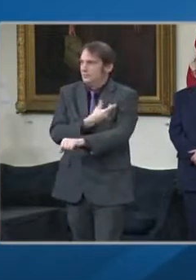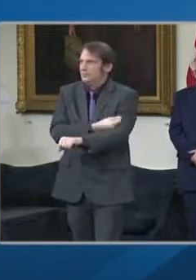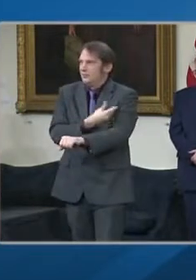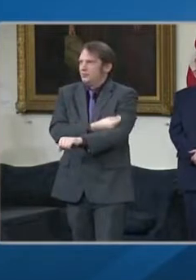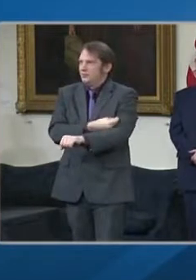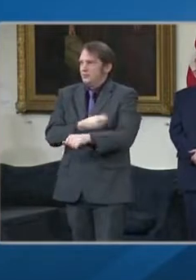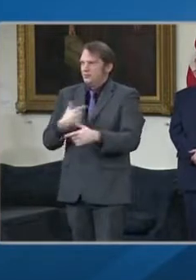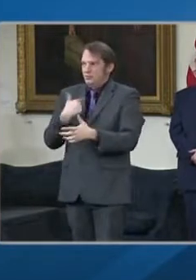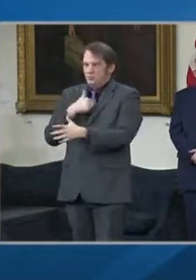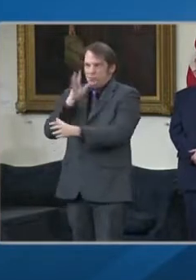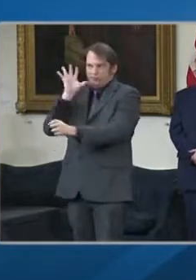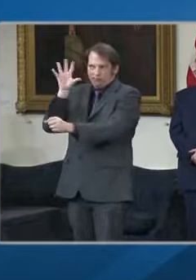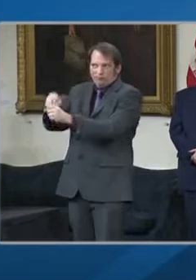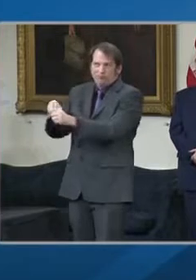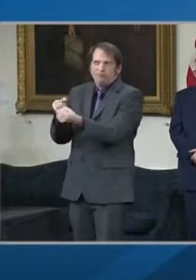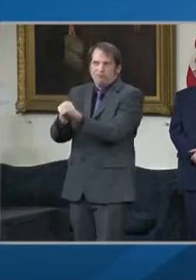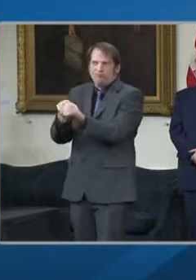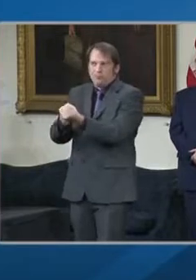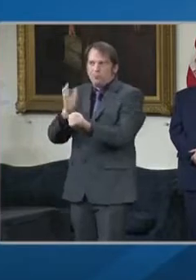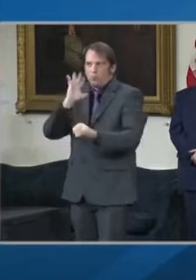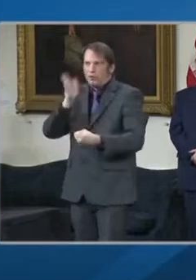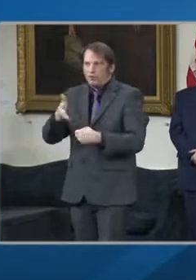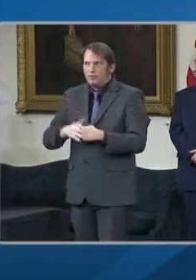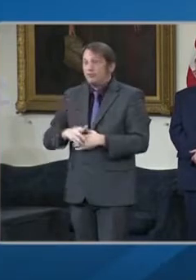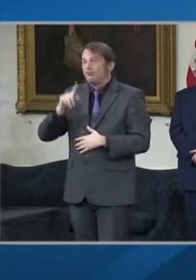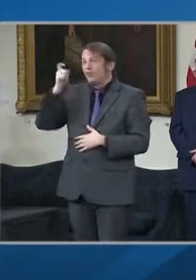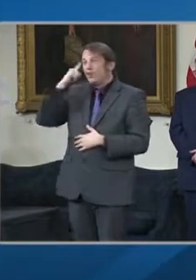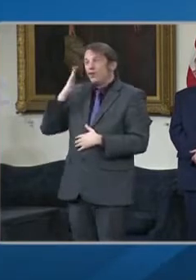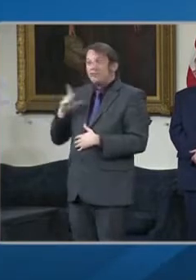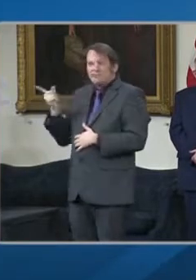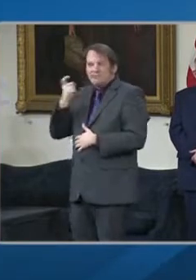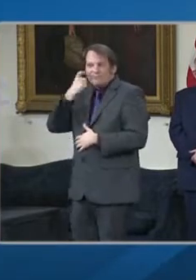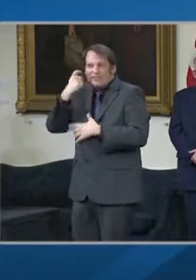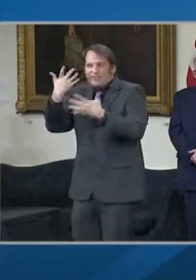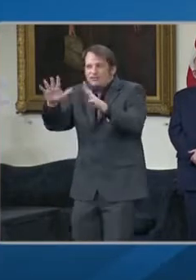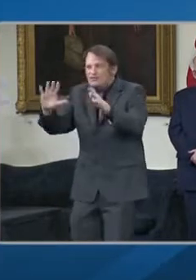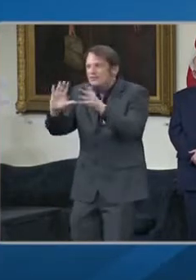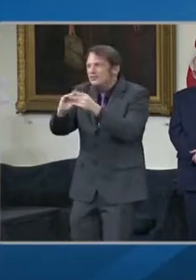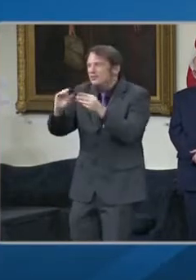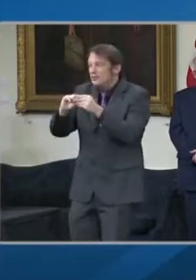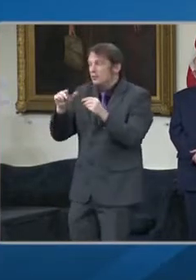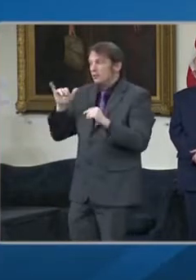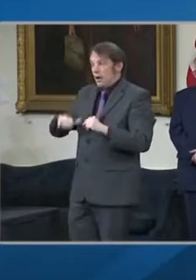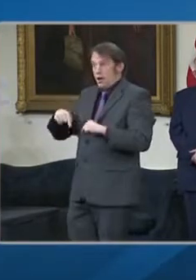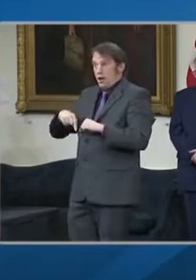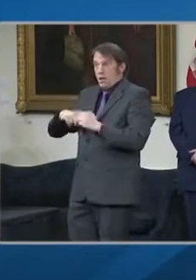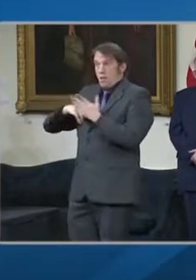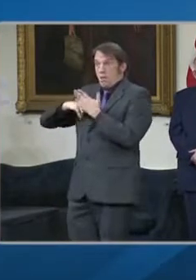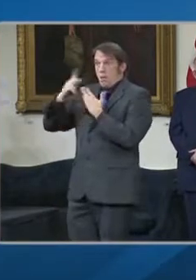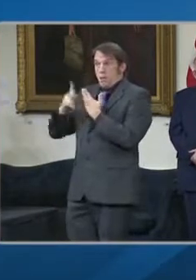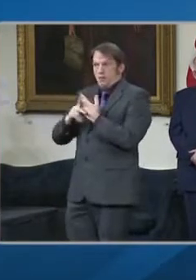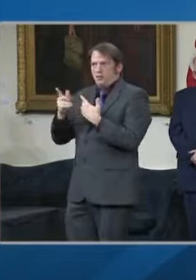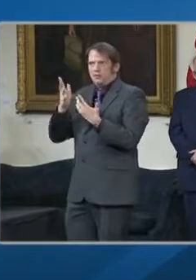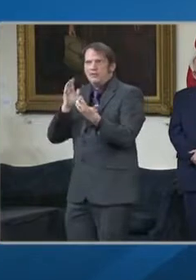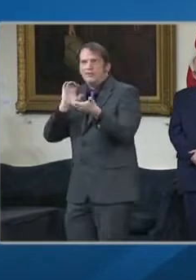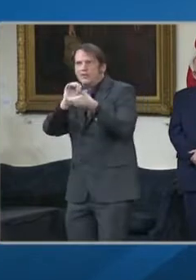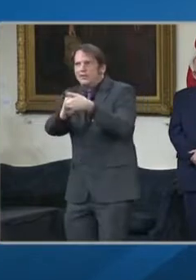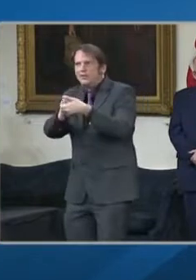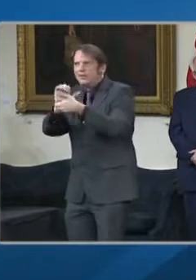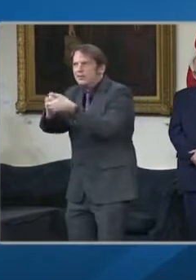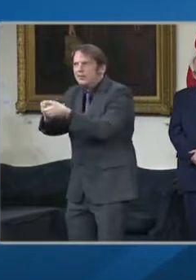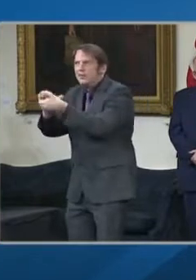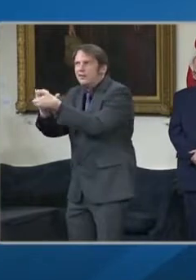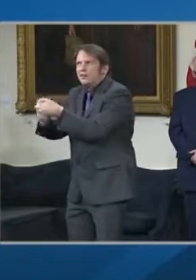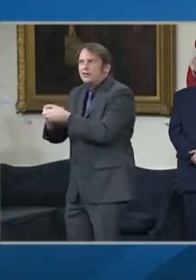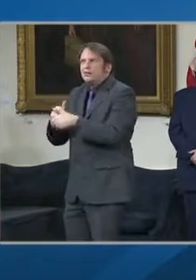As the governor mentioned, this program as well as the Maryland primary care program is very much related to Maryland's unique